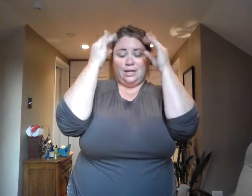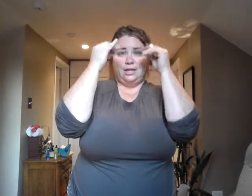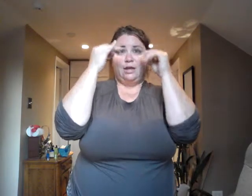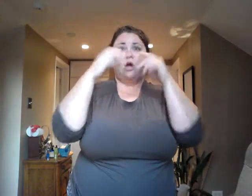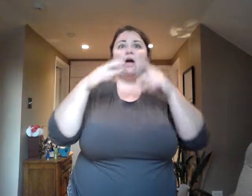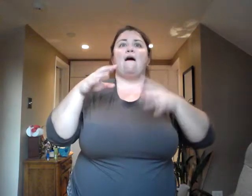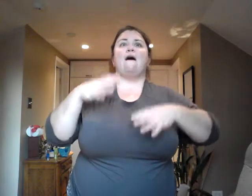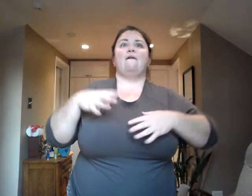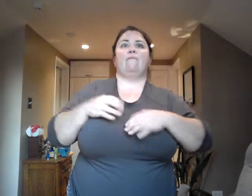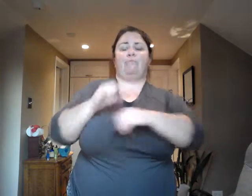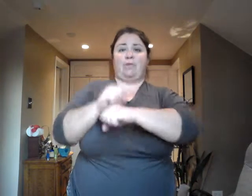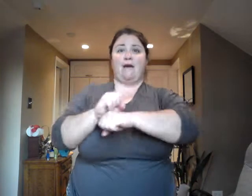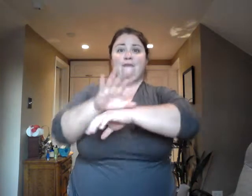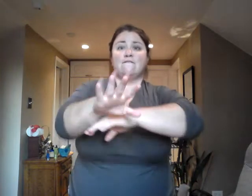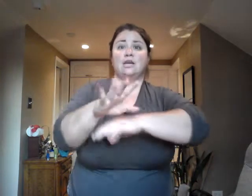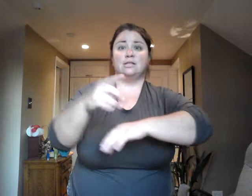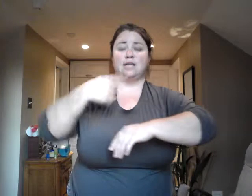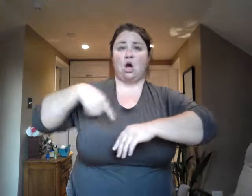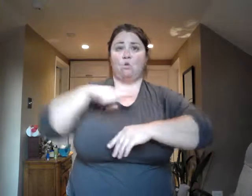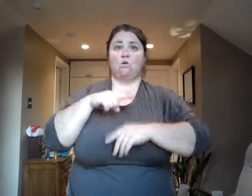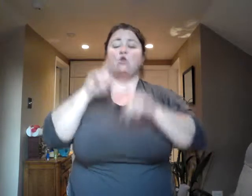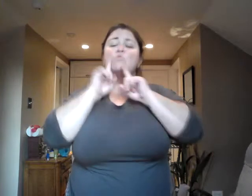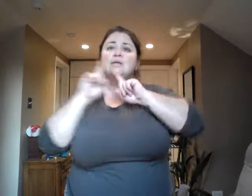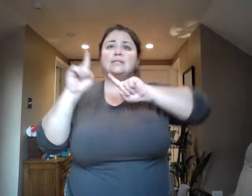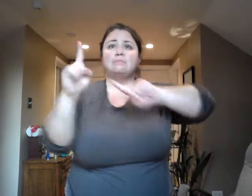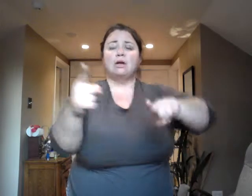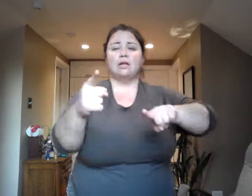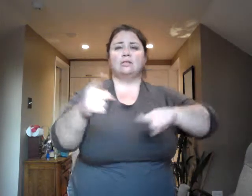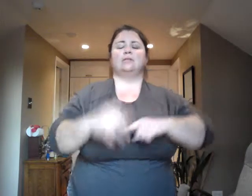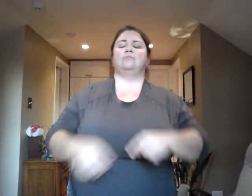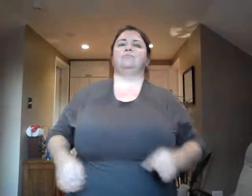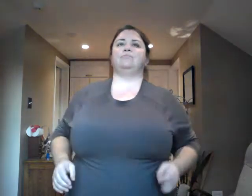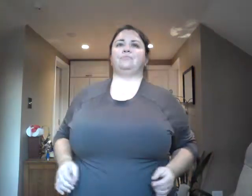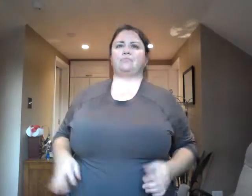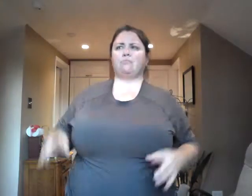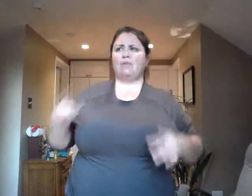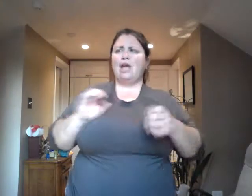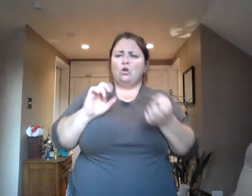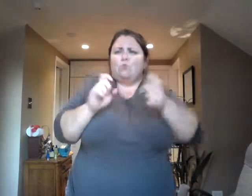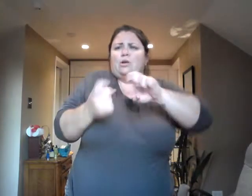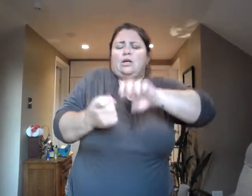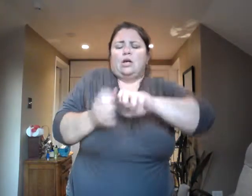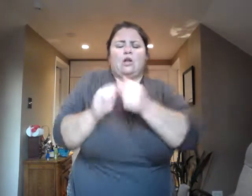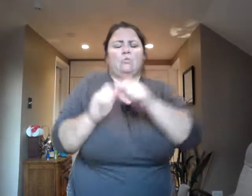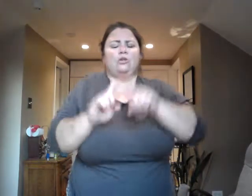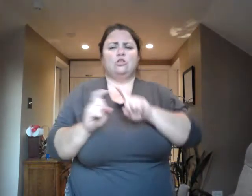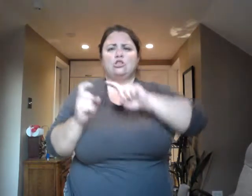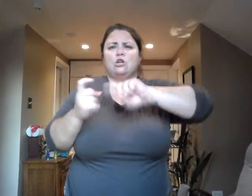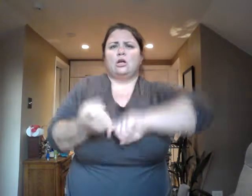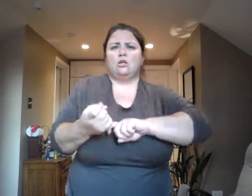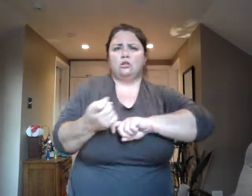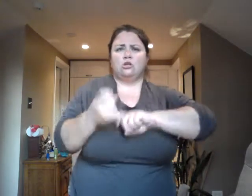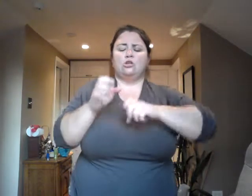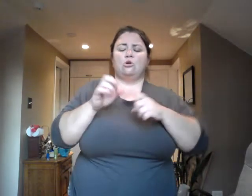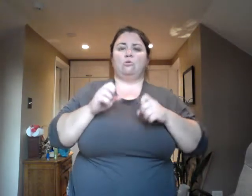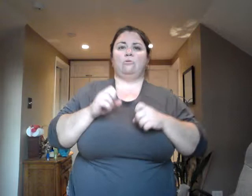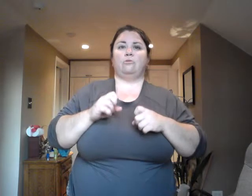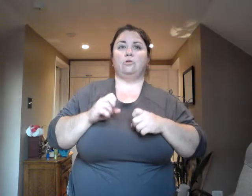how do we turn our negative self-chatter into powerful, I can messages? One thing to understand